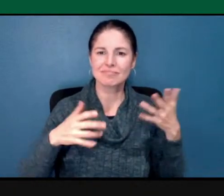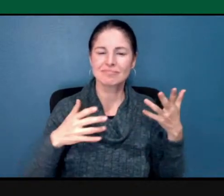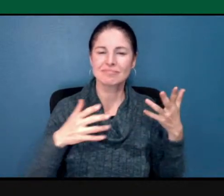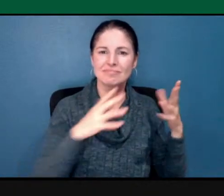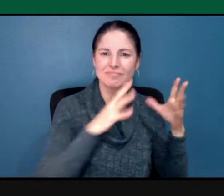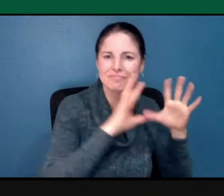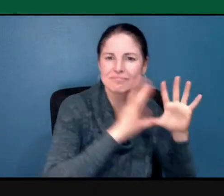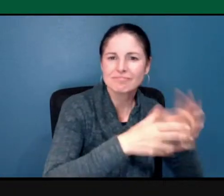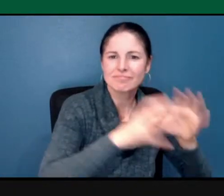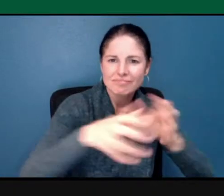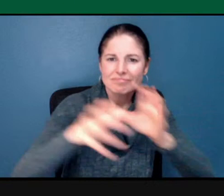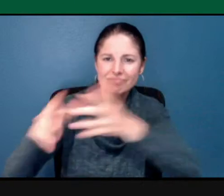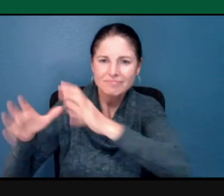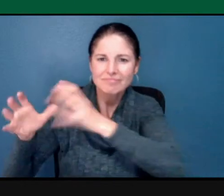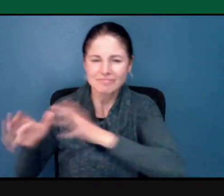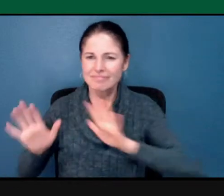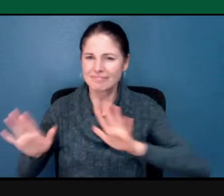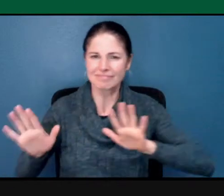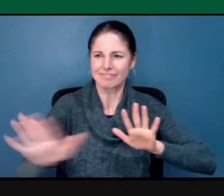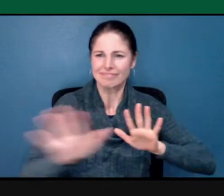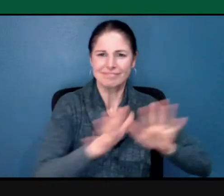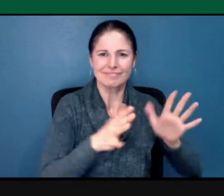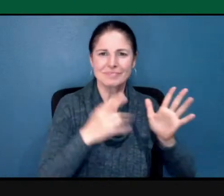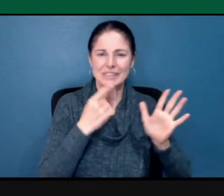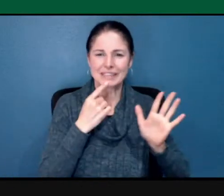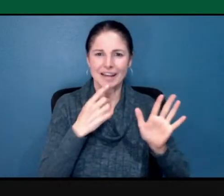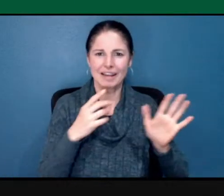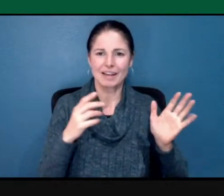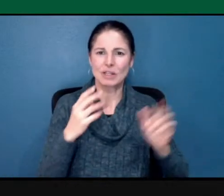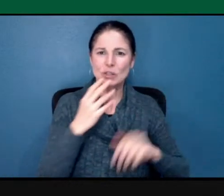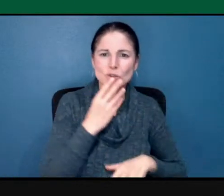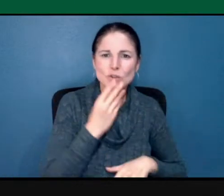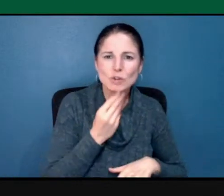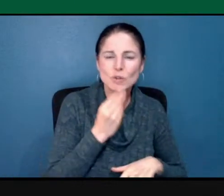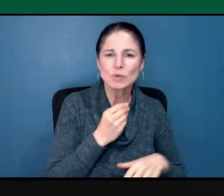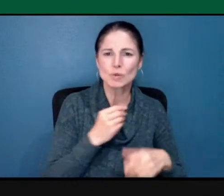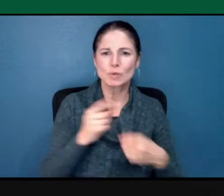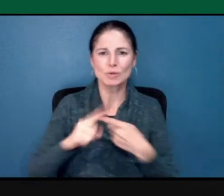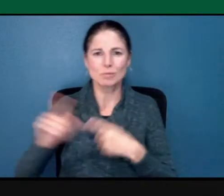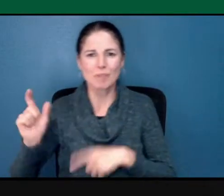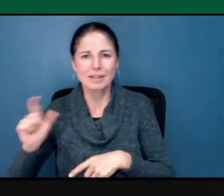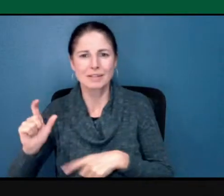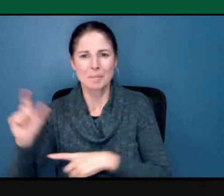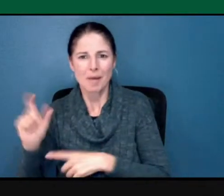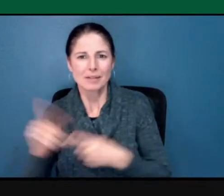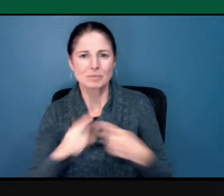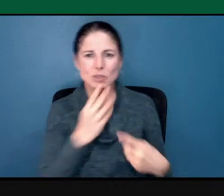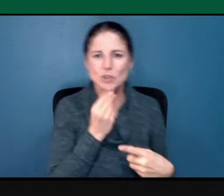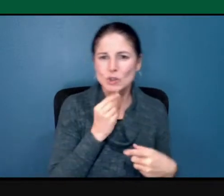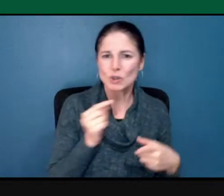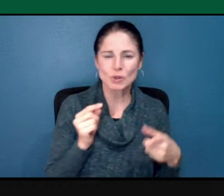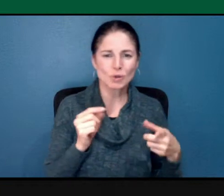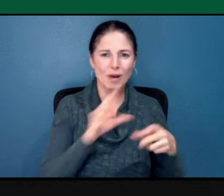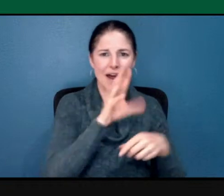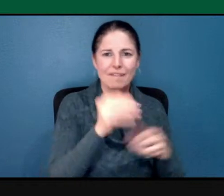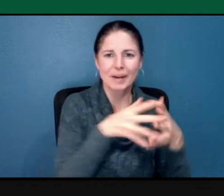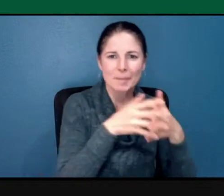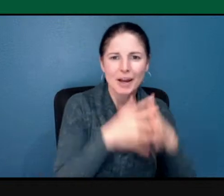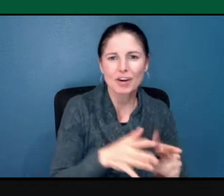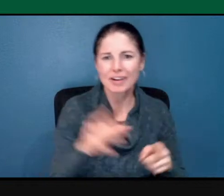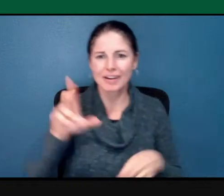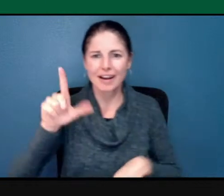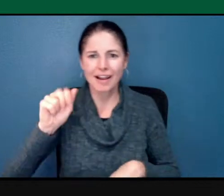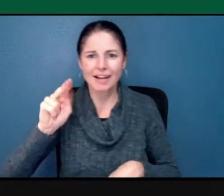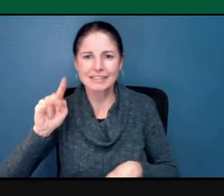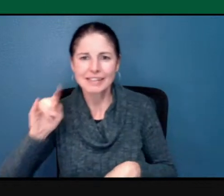to each other, the Jew to the Muslim, the Muslim to the Jew, the African-American to the Latino